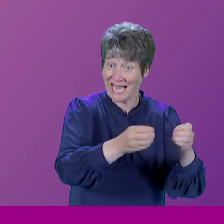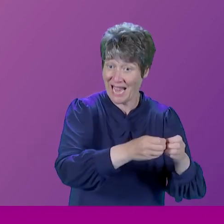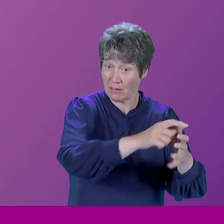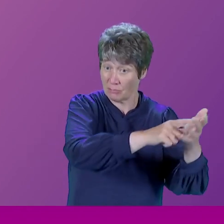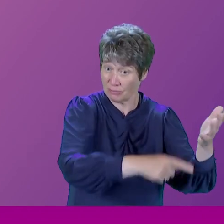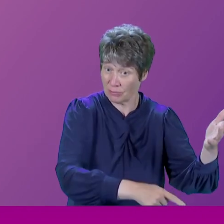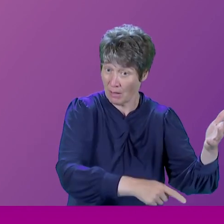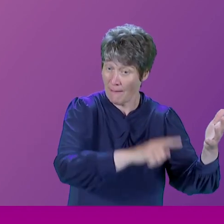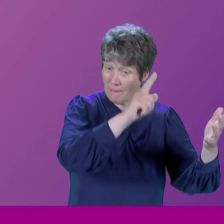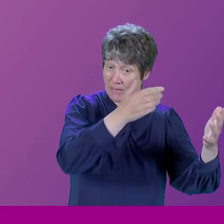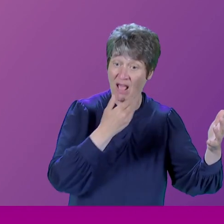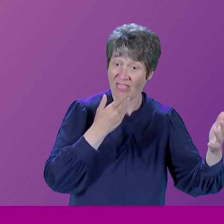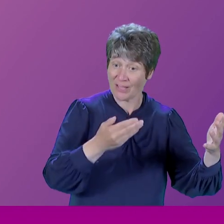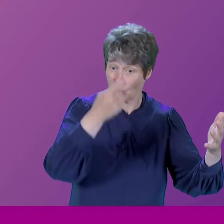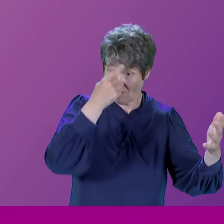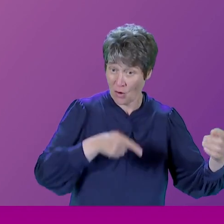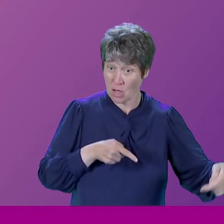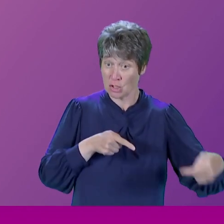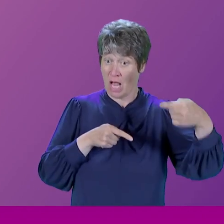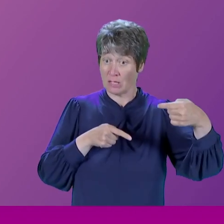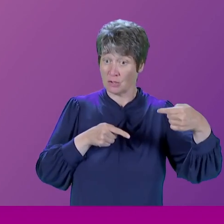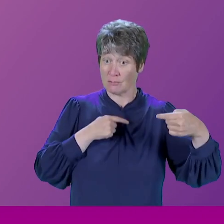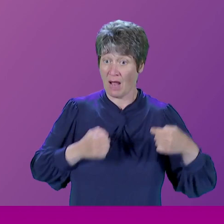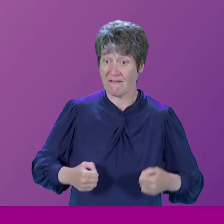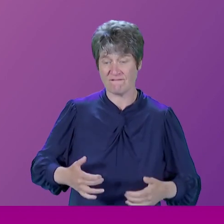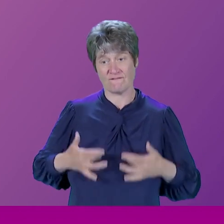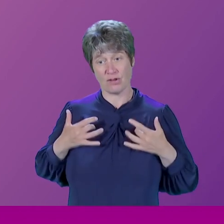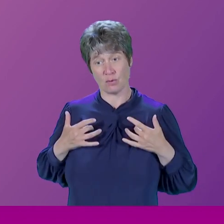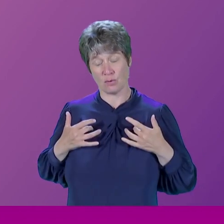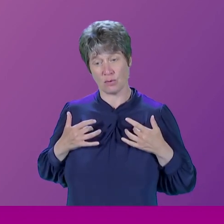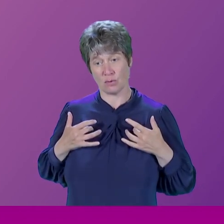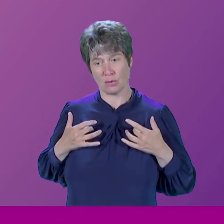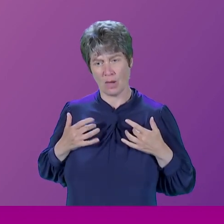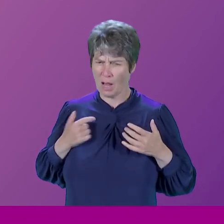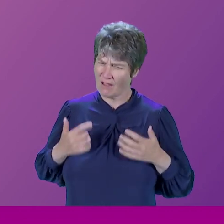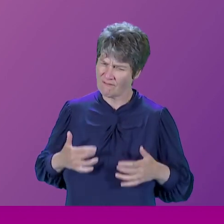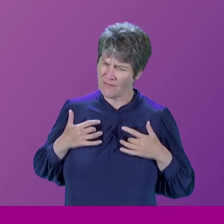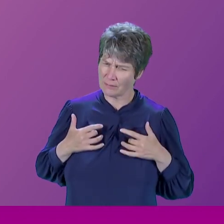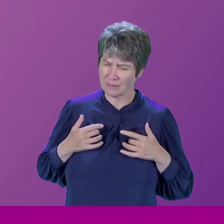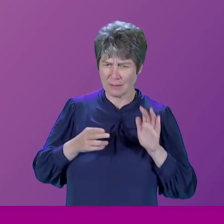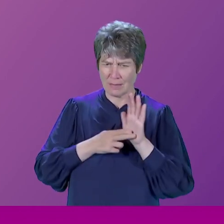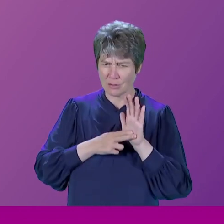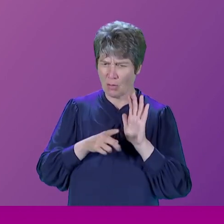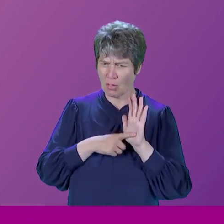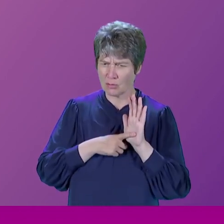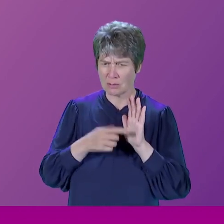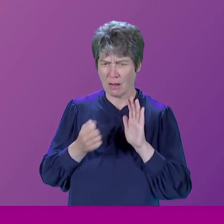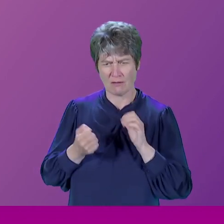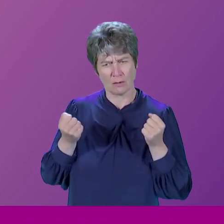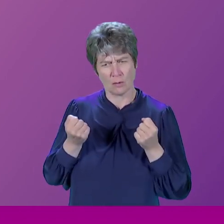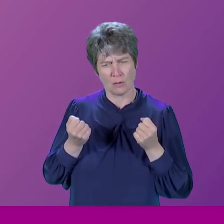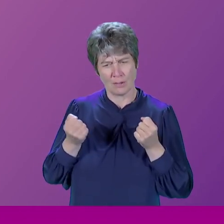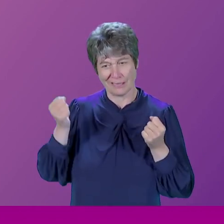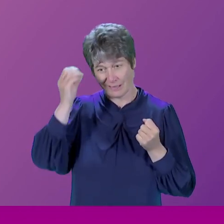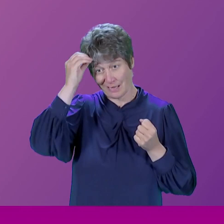challenging my view. And I thought this was such strength, such intellectual self-confidence. And I decided